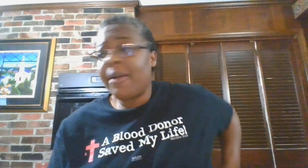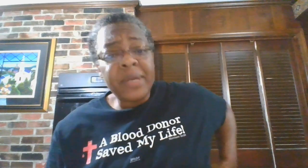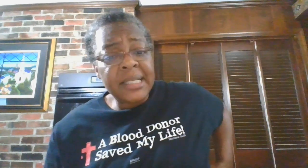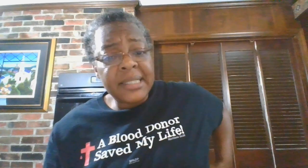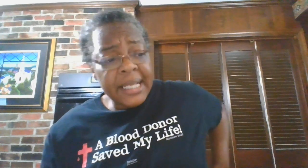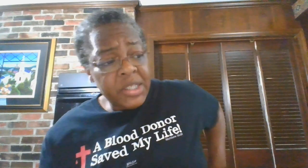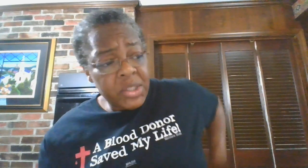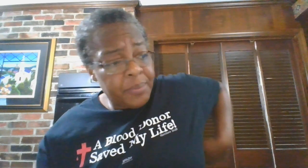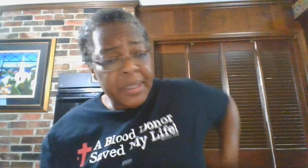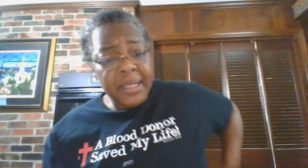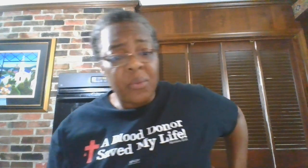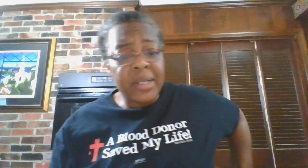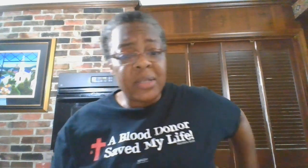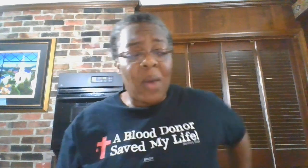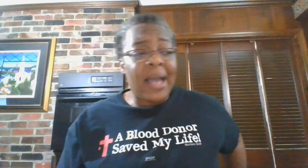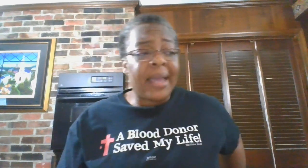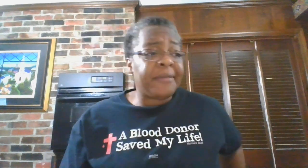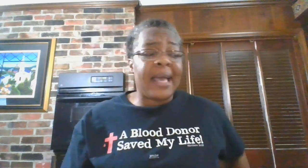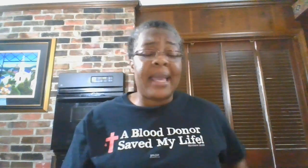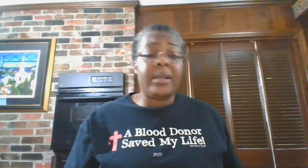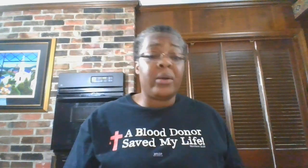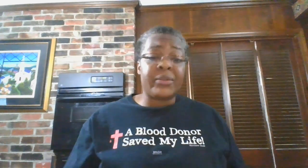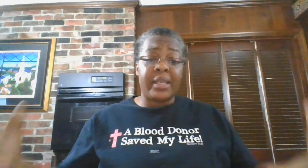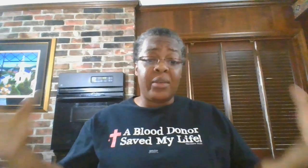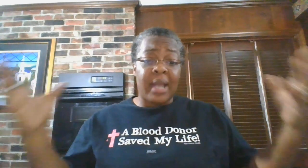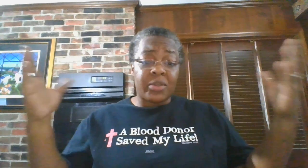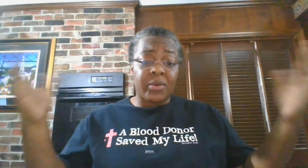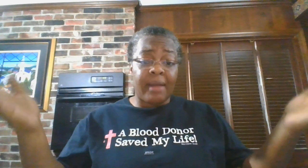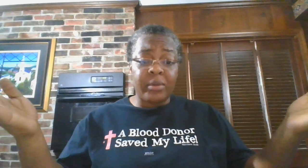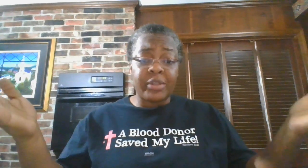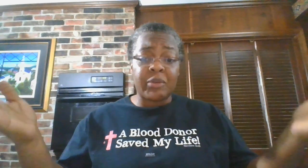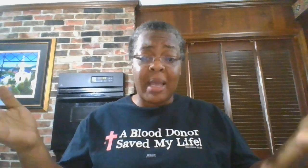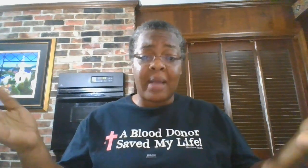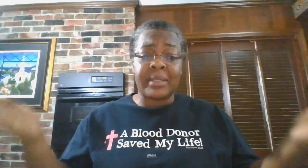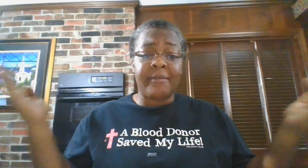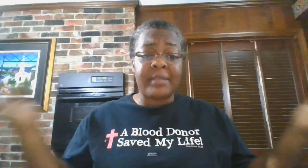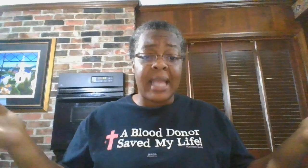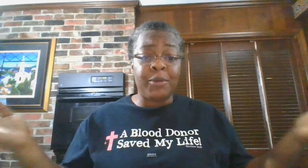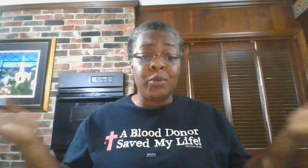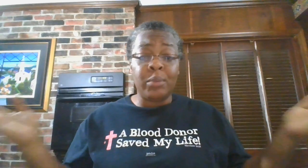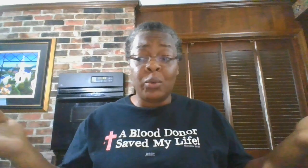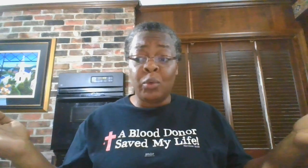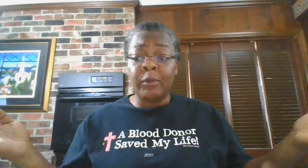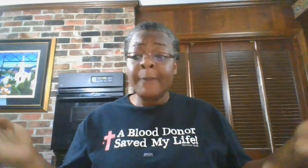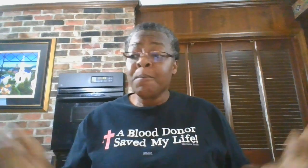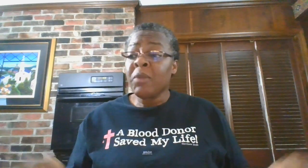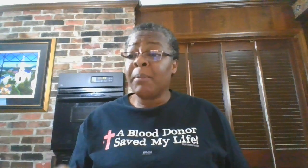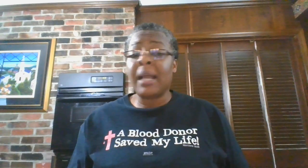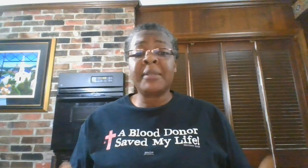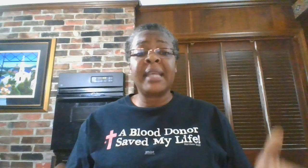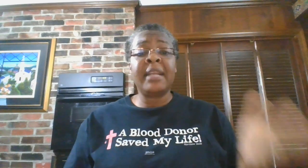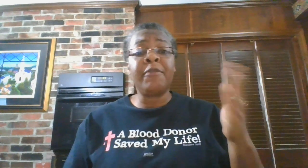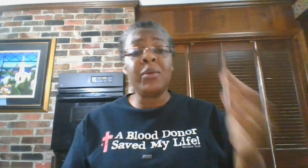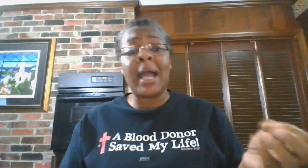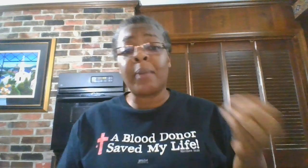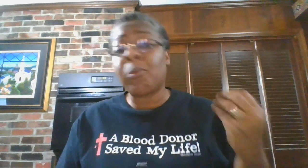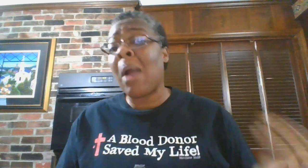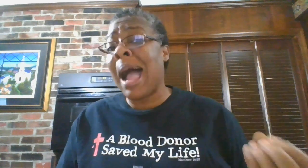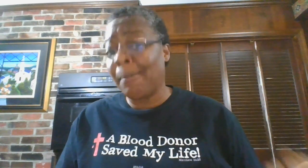Reed said he should have been there with his wife. I ain't going to say you got to travel with your spouse every time you move, but I'm saying if you got a problem,